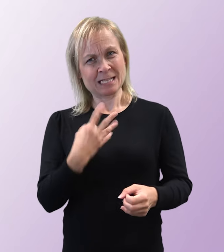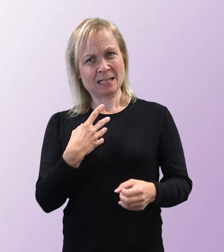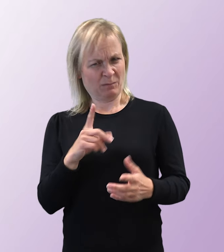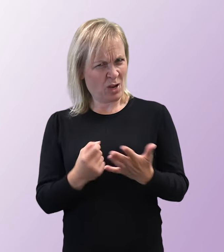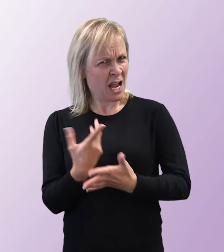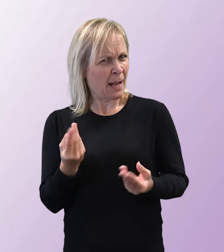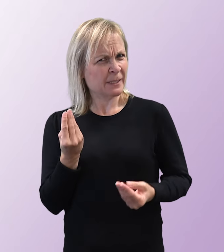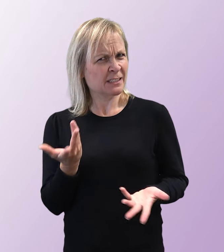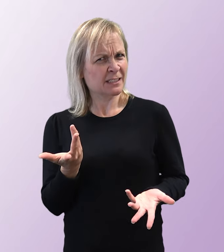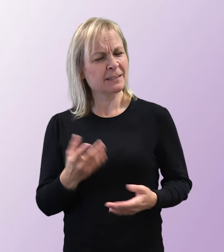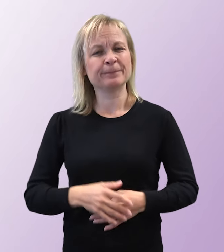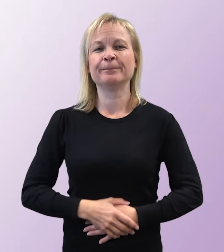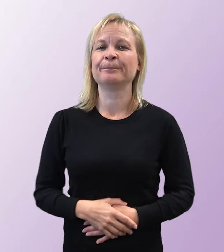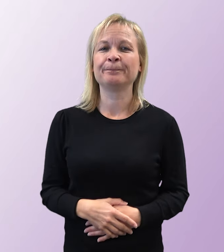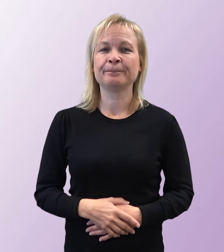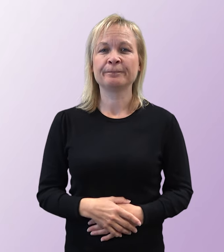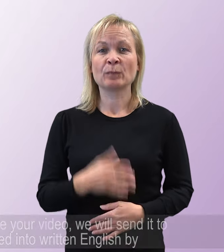What will happen when you send your video to us?